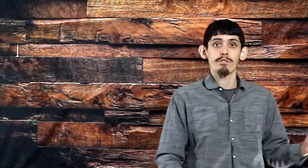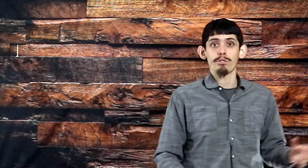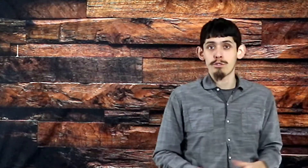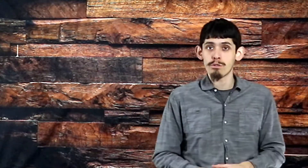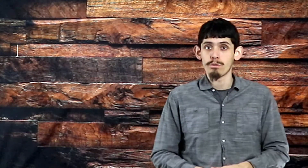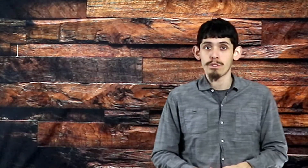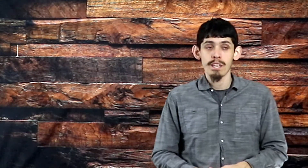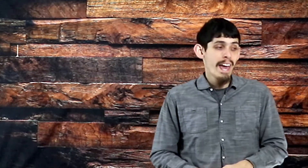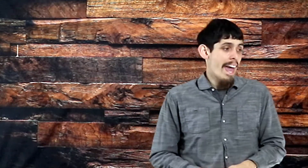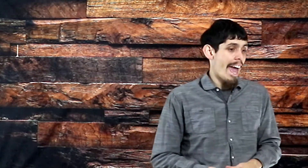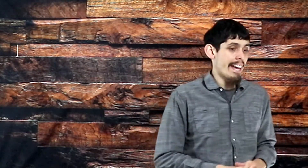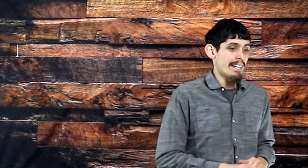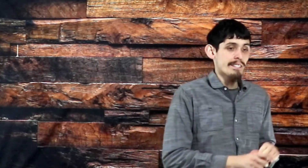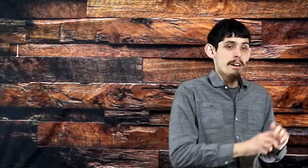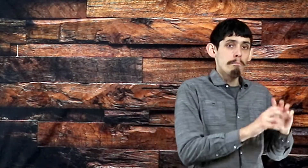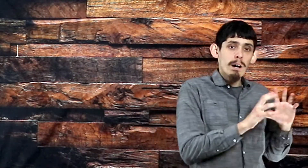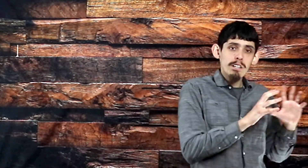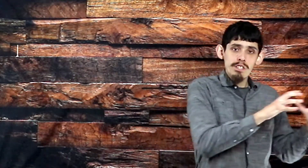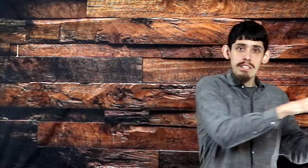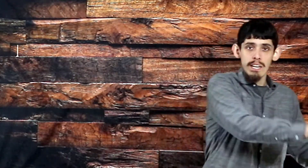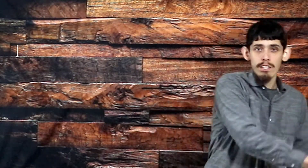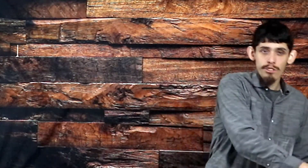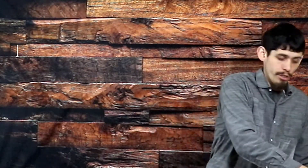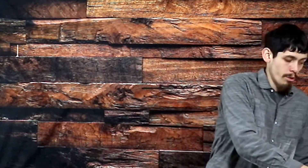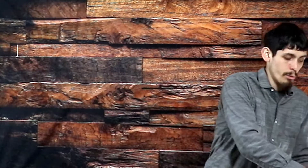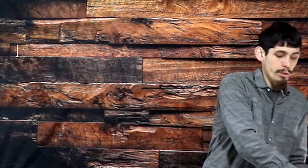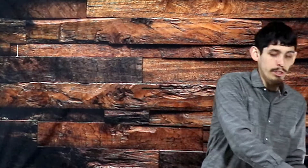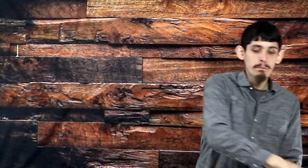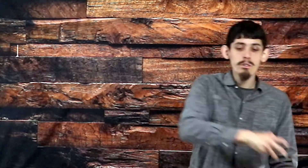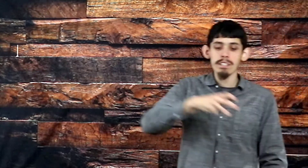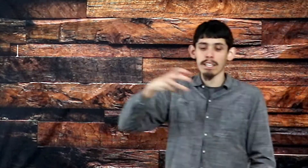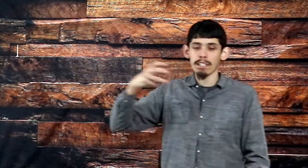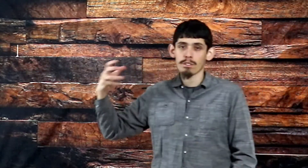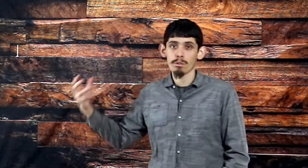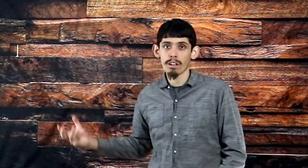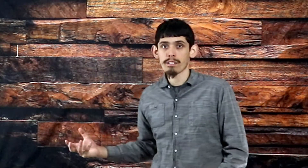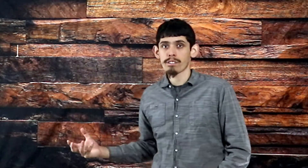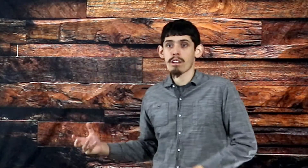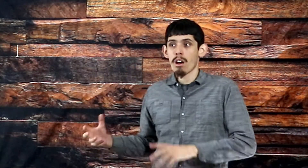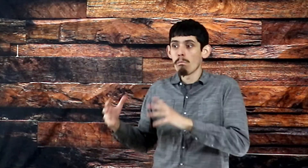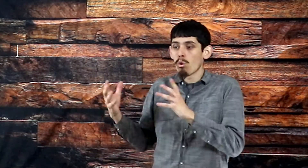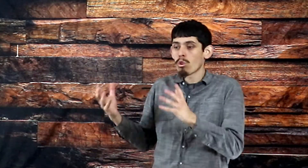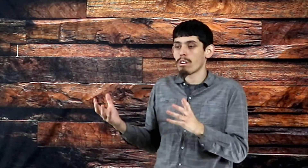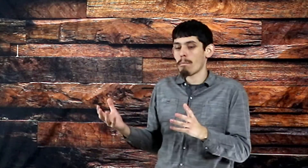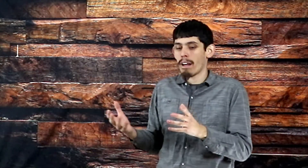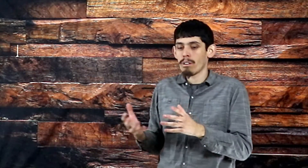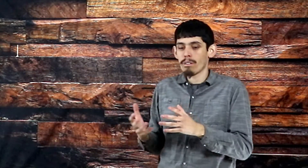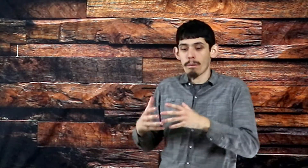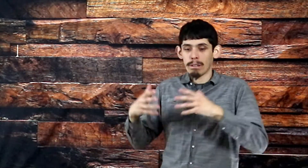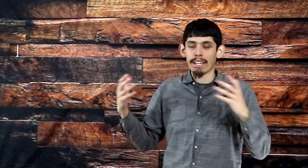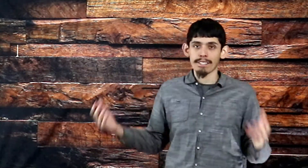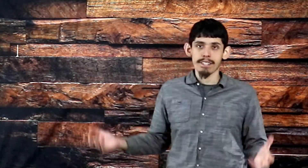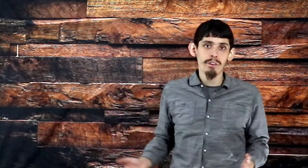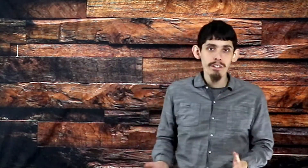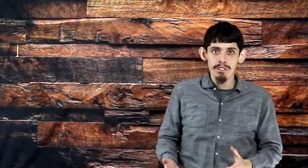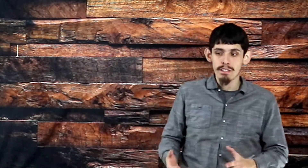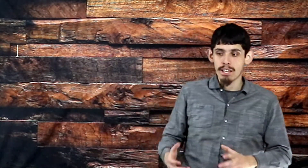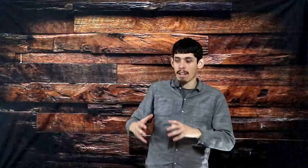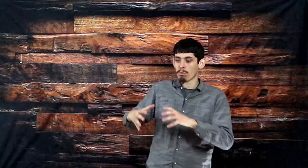truths. And much in nature will communicate to us more about the plan of salvation and more